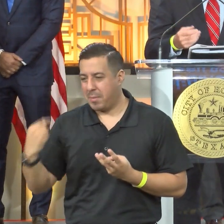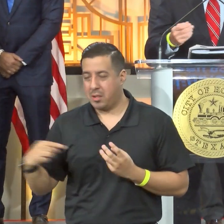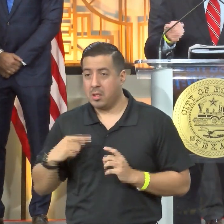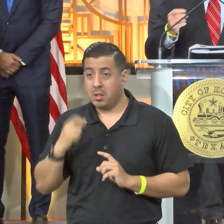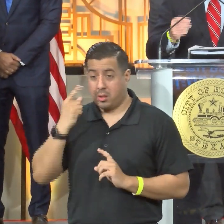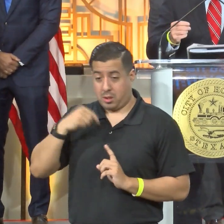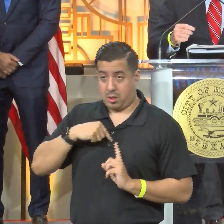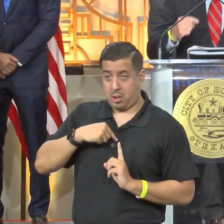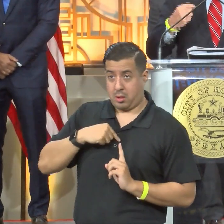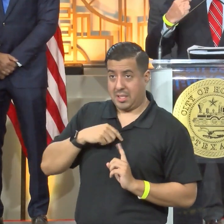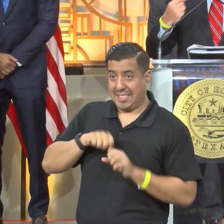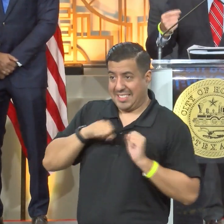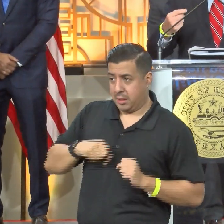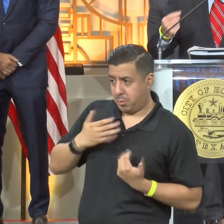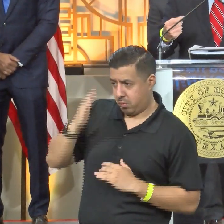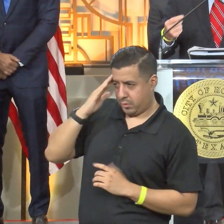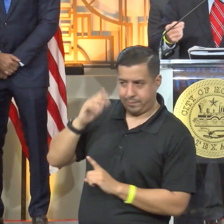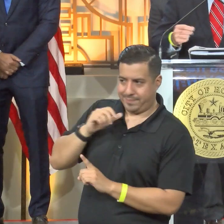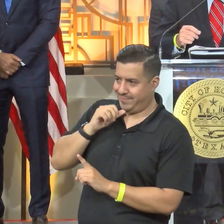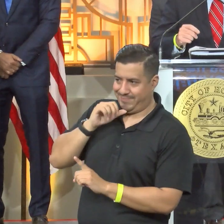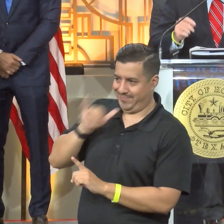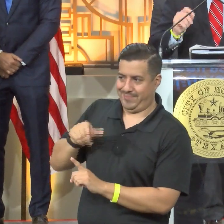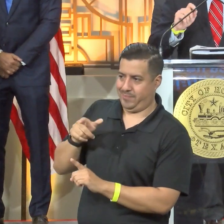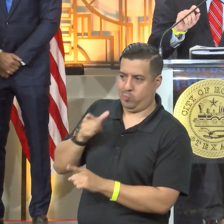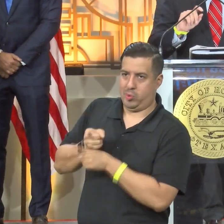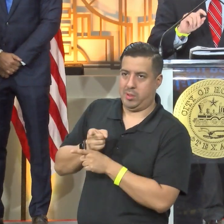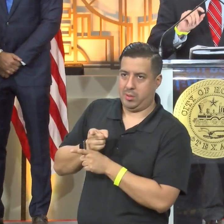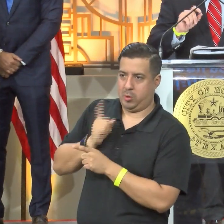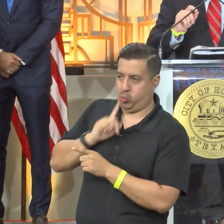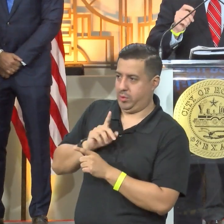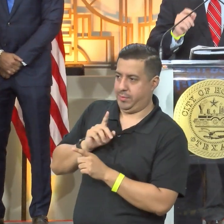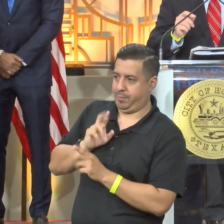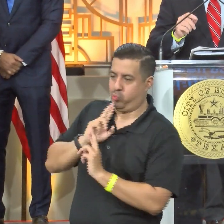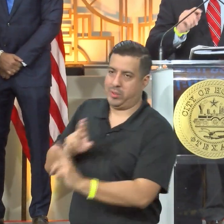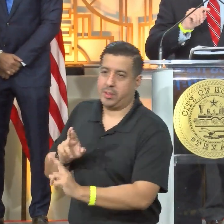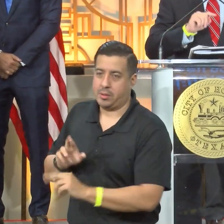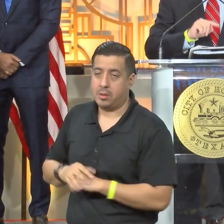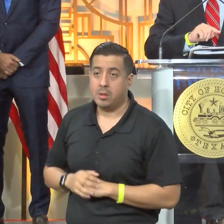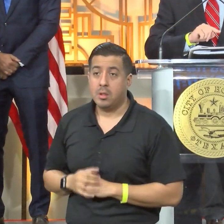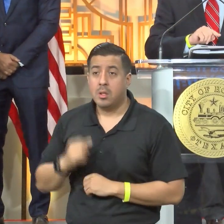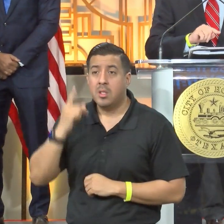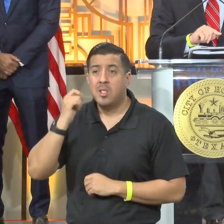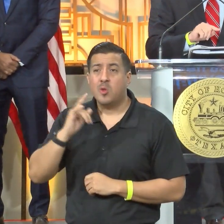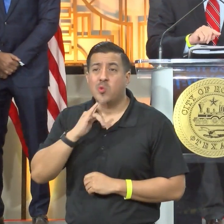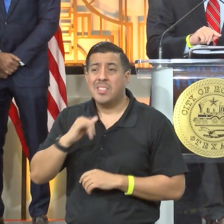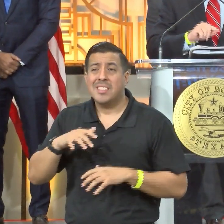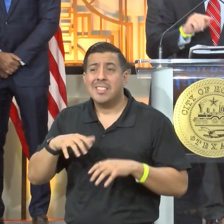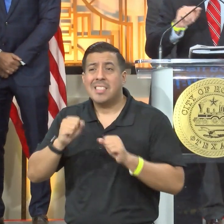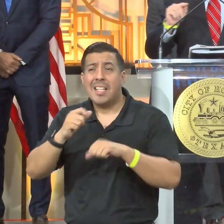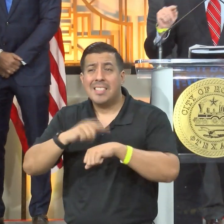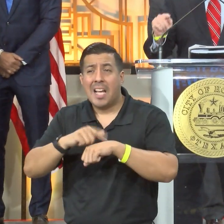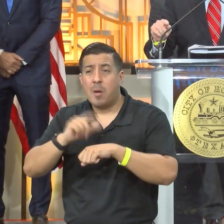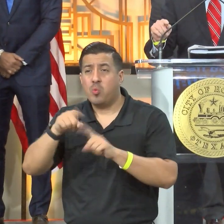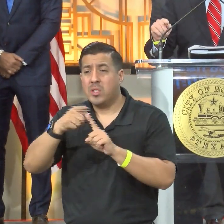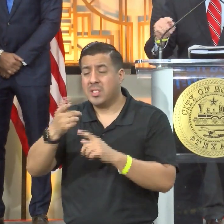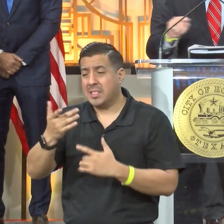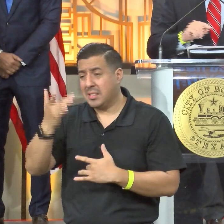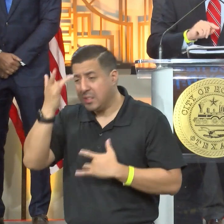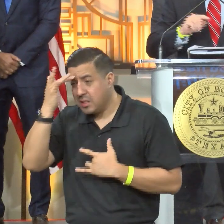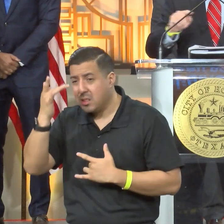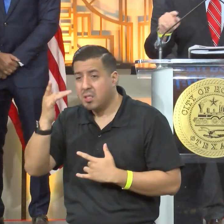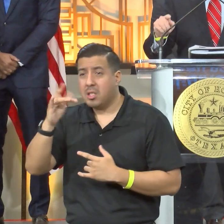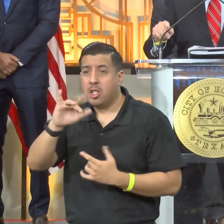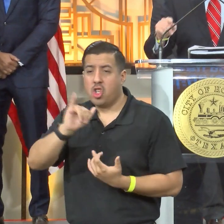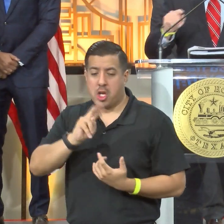recognizes that that is not you and and reacts to it now it takes a little bit of time between when you get first get infected and when your immune system